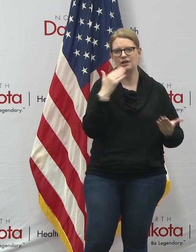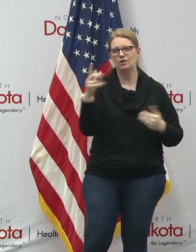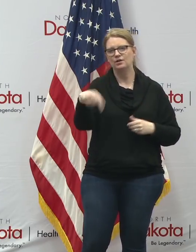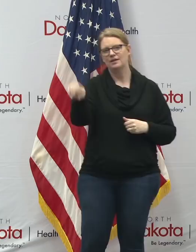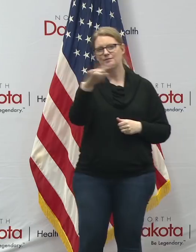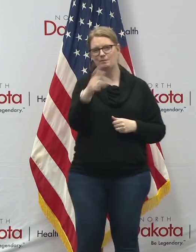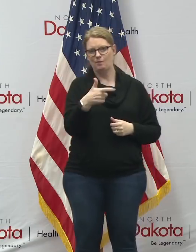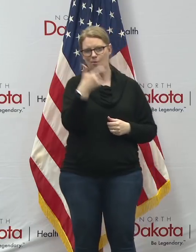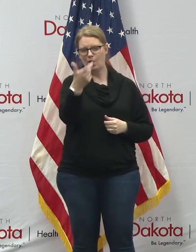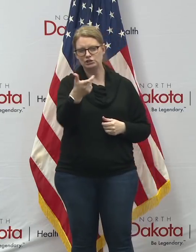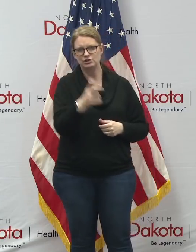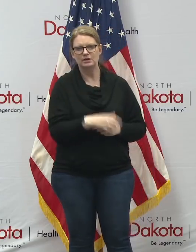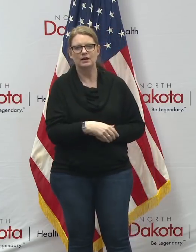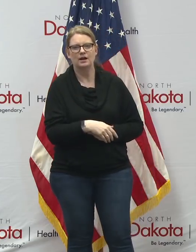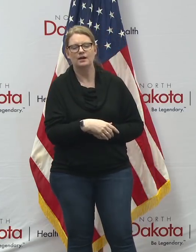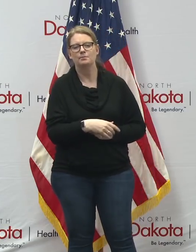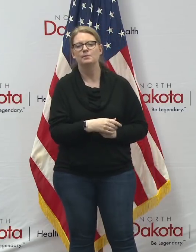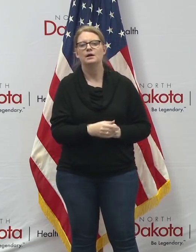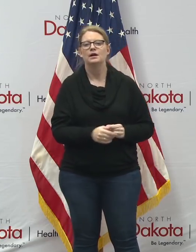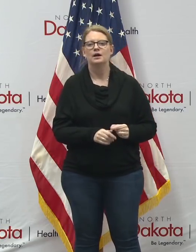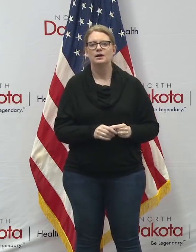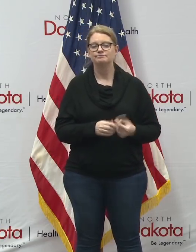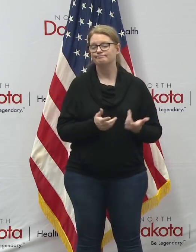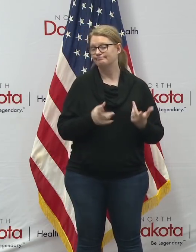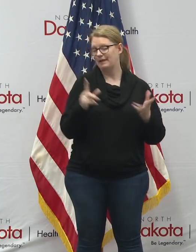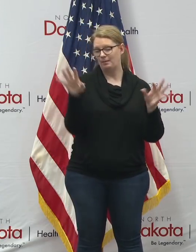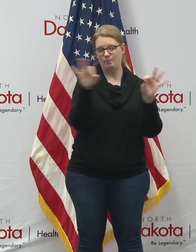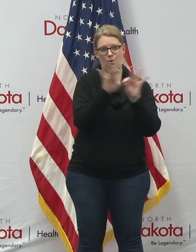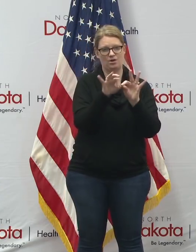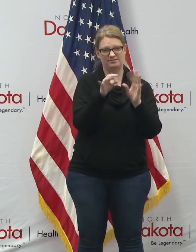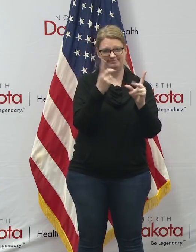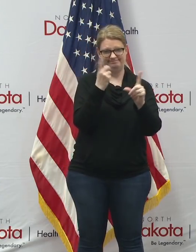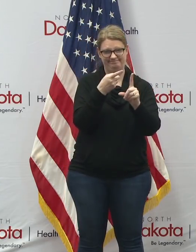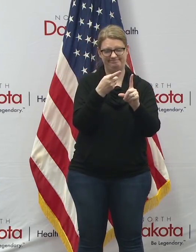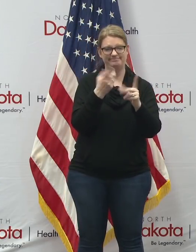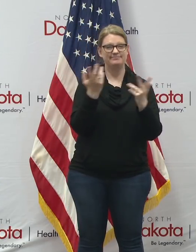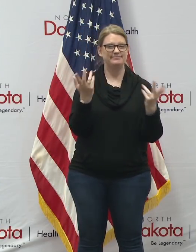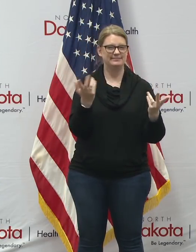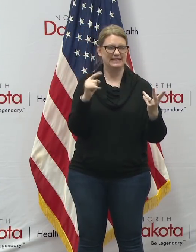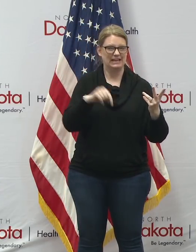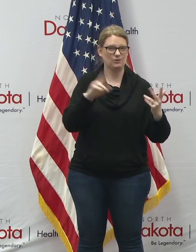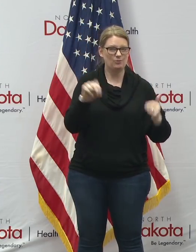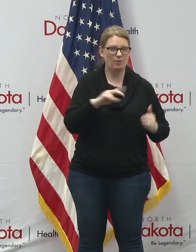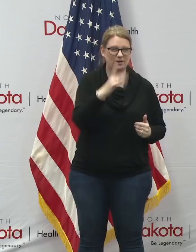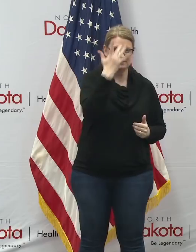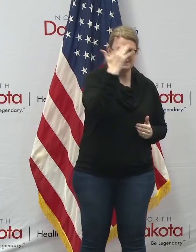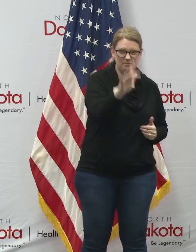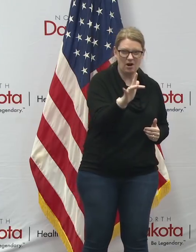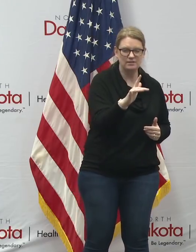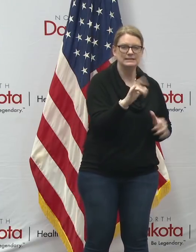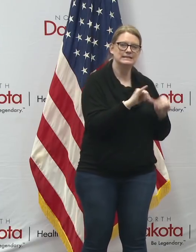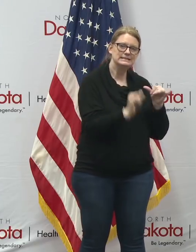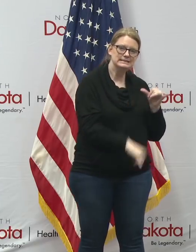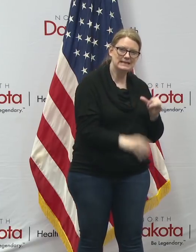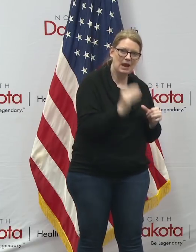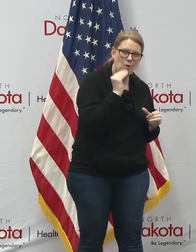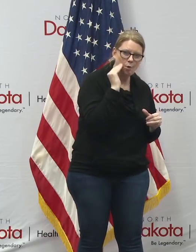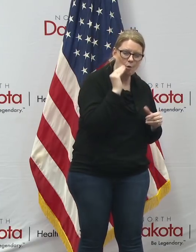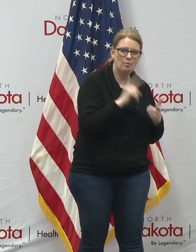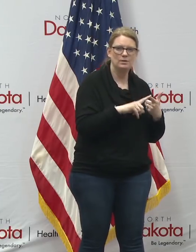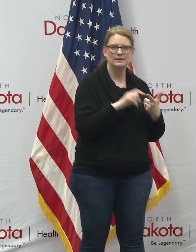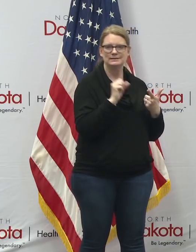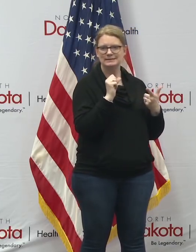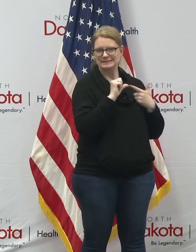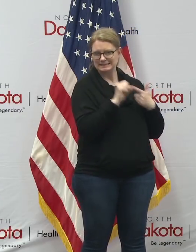everybody that's tuning in uh and again uh you know key messages uh here about north dakota smart means you know stay home stay